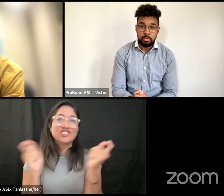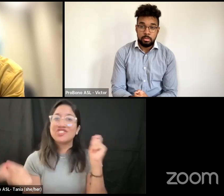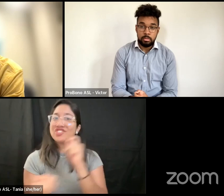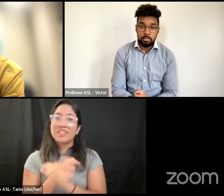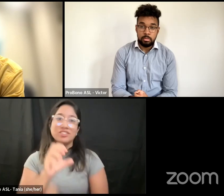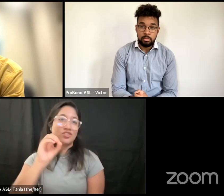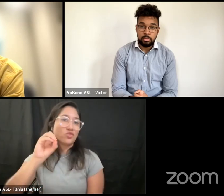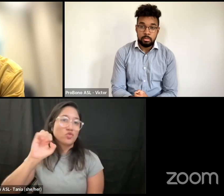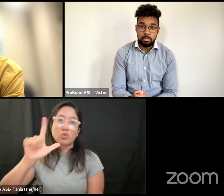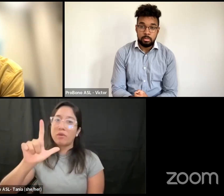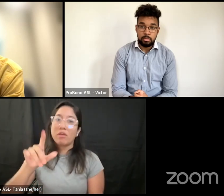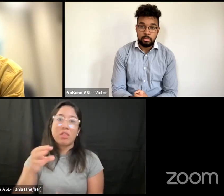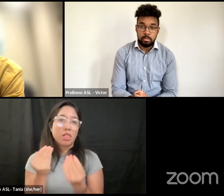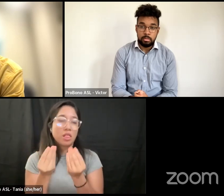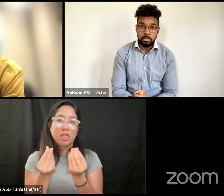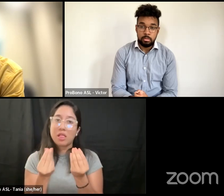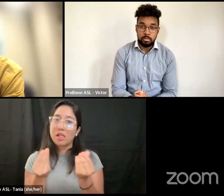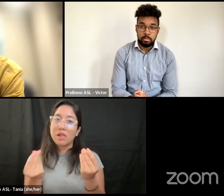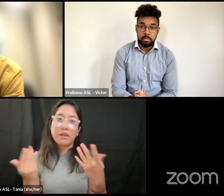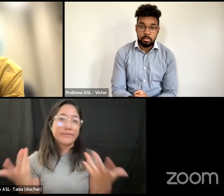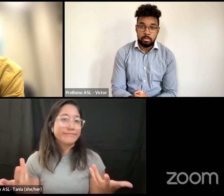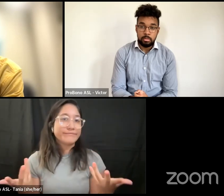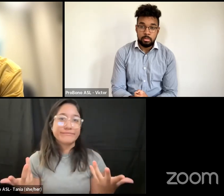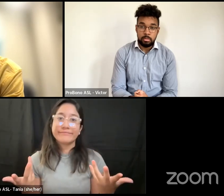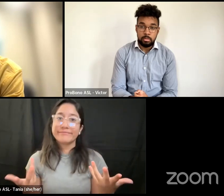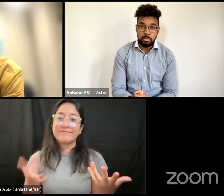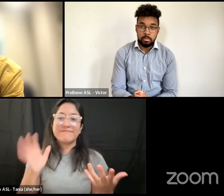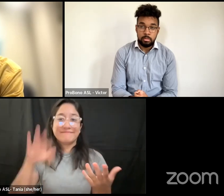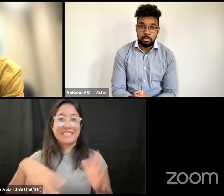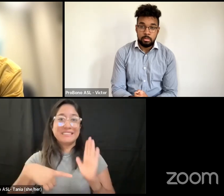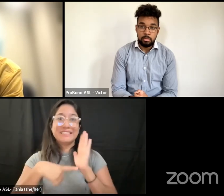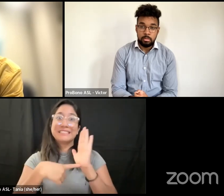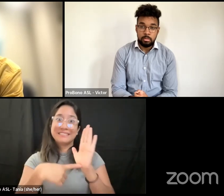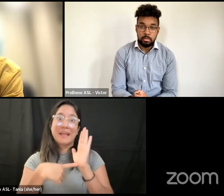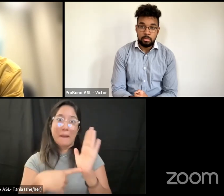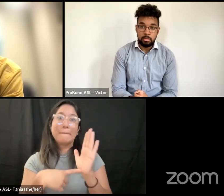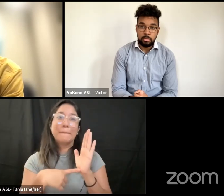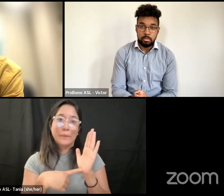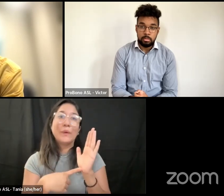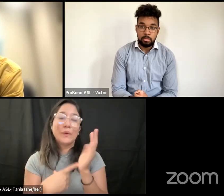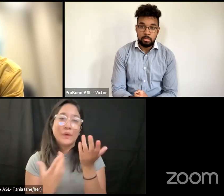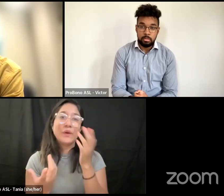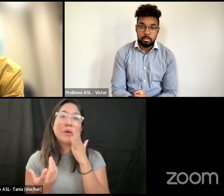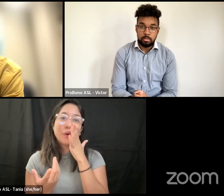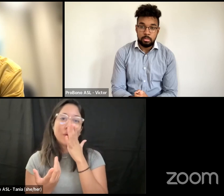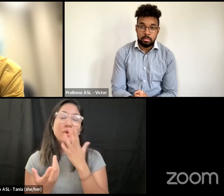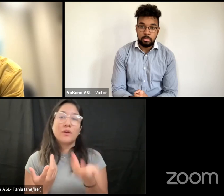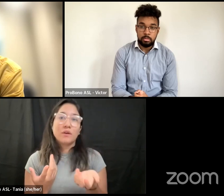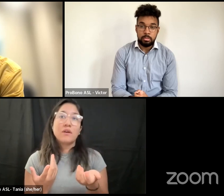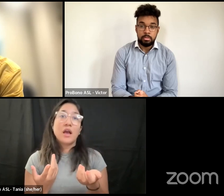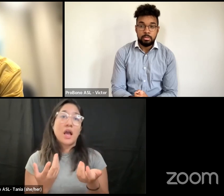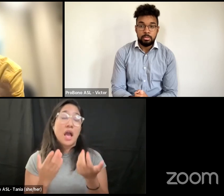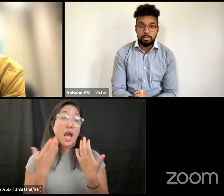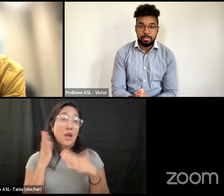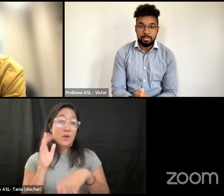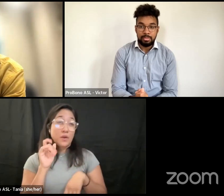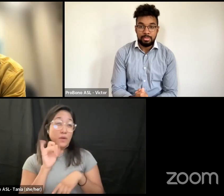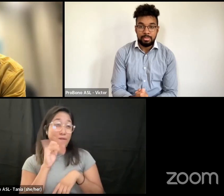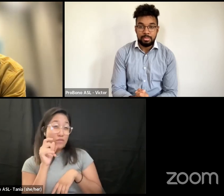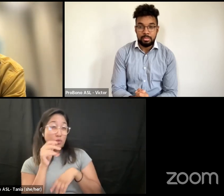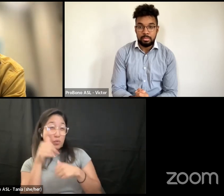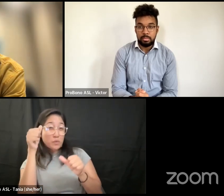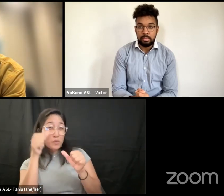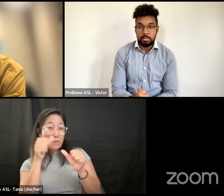we've had that plateau state is a huge example of that i don't know if yeah and you've had